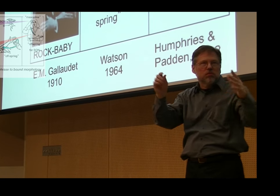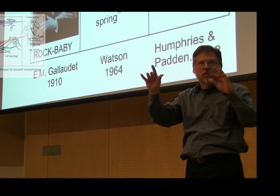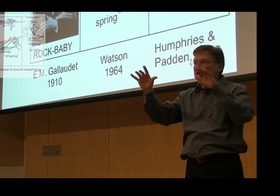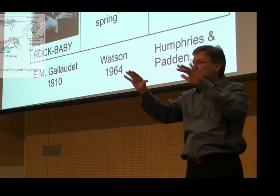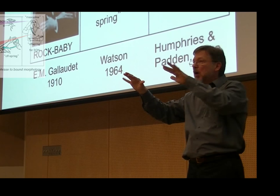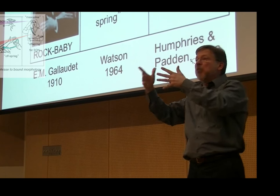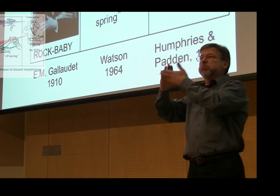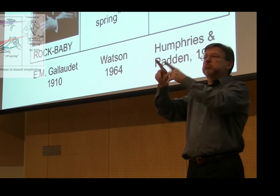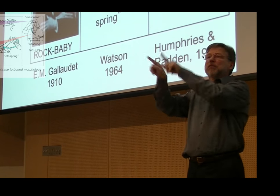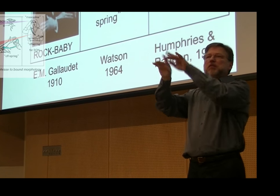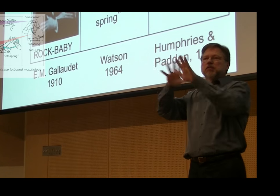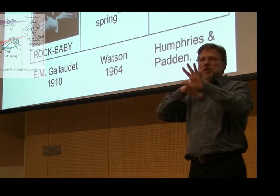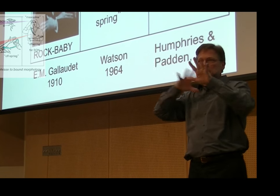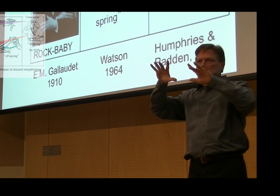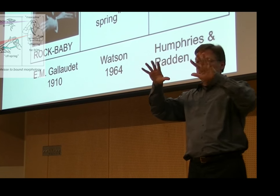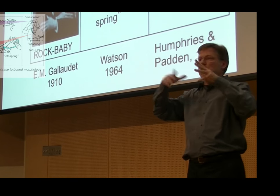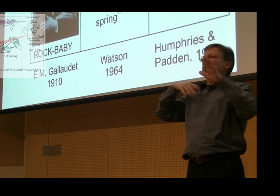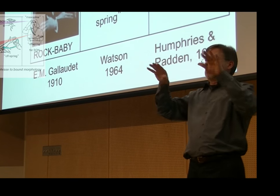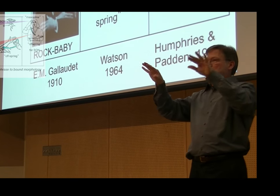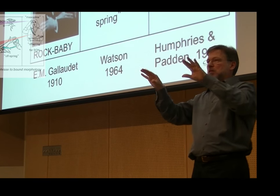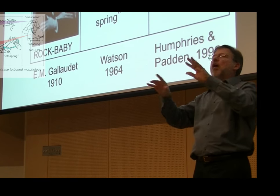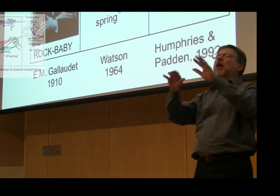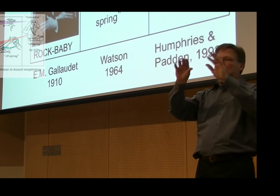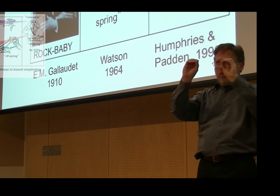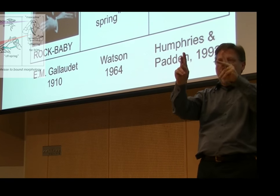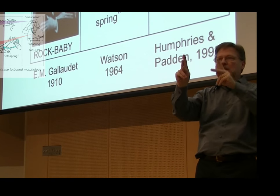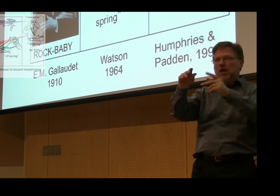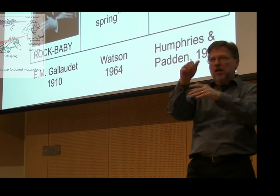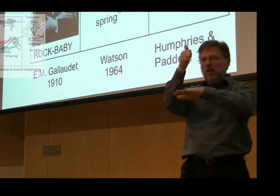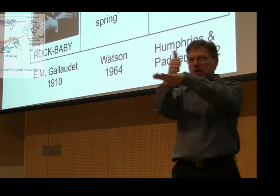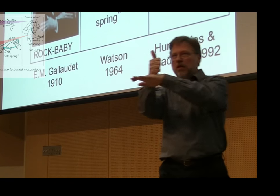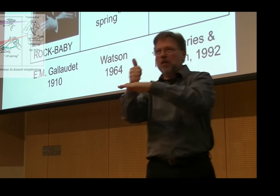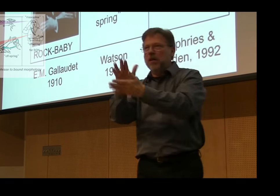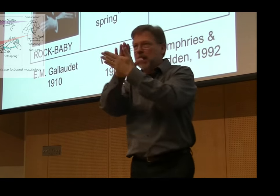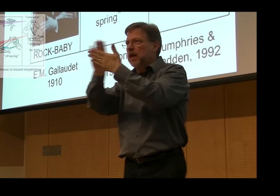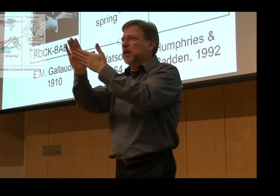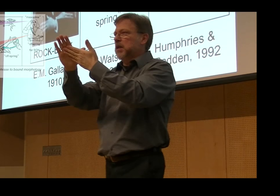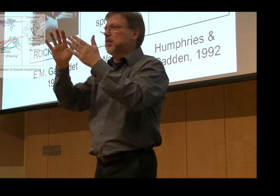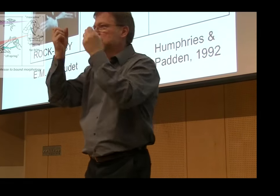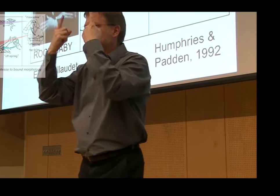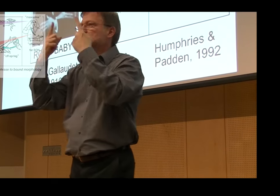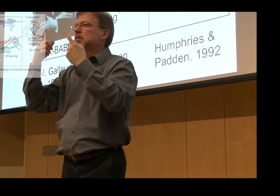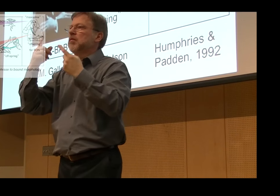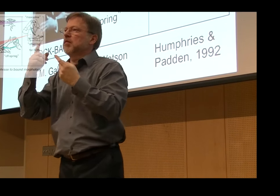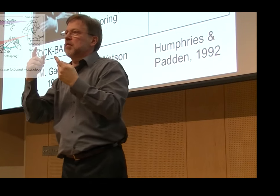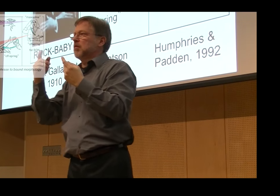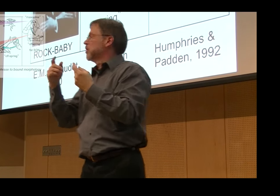can allow then also other people to interact with it so that we can collect further data.